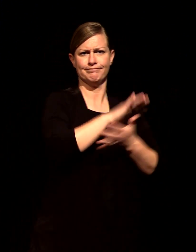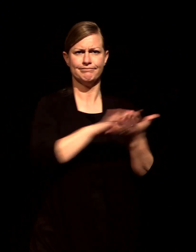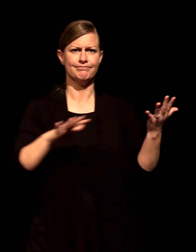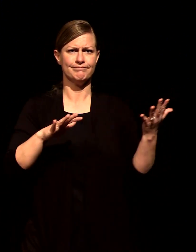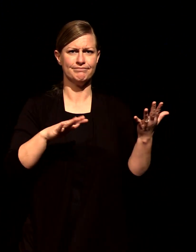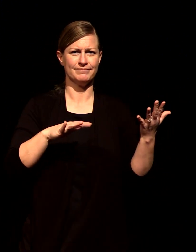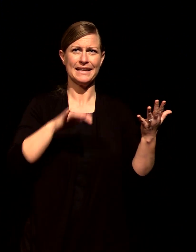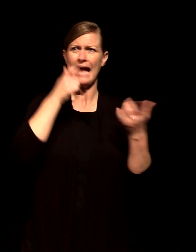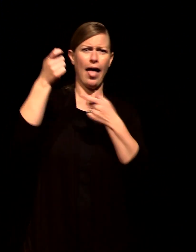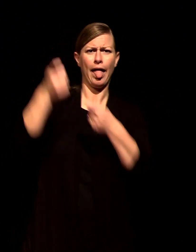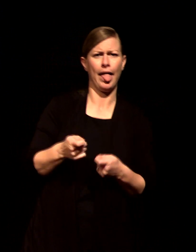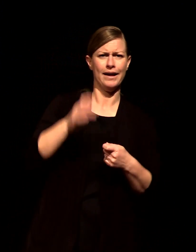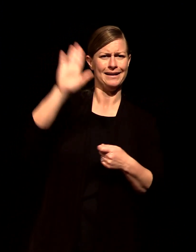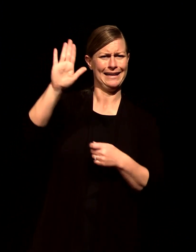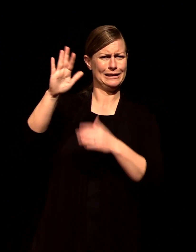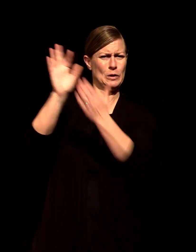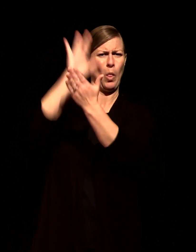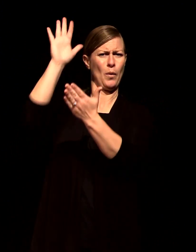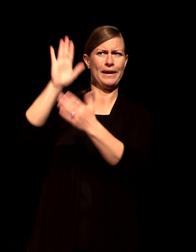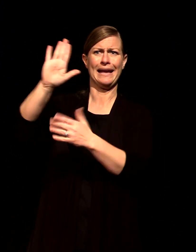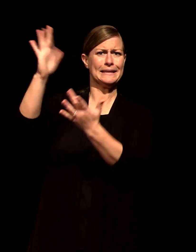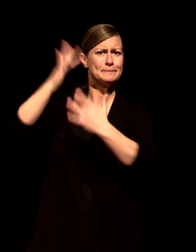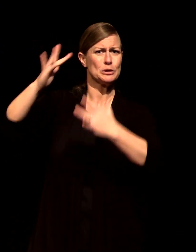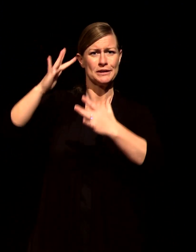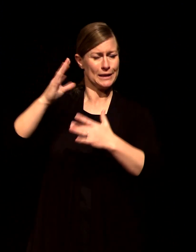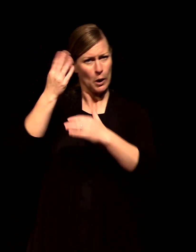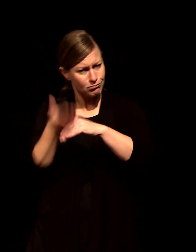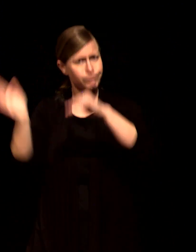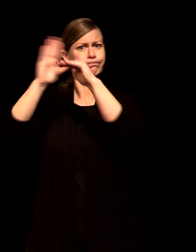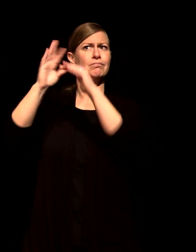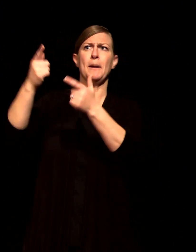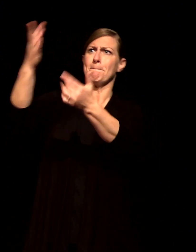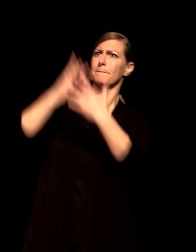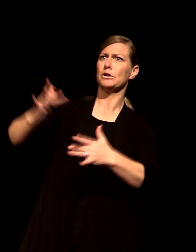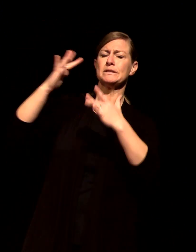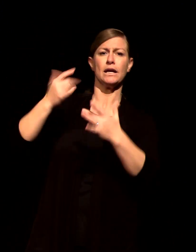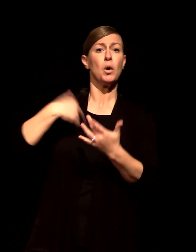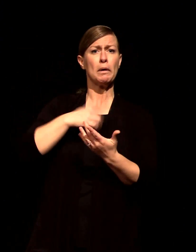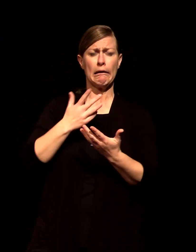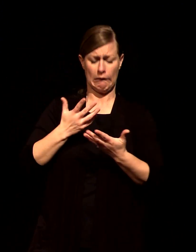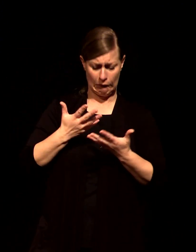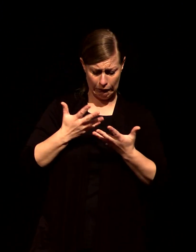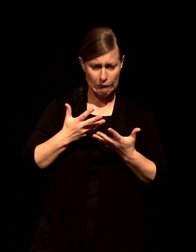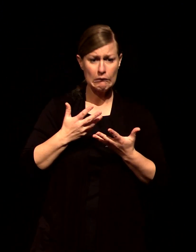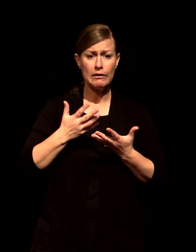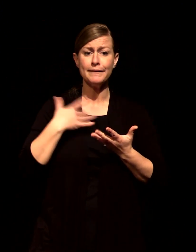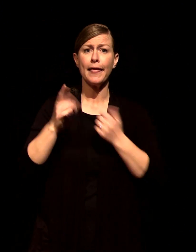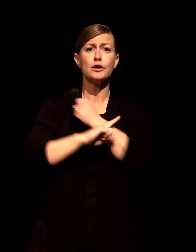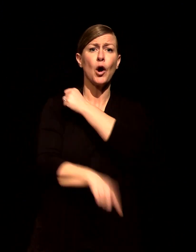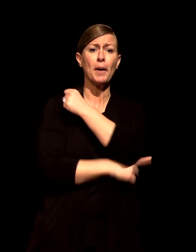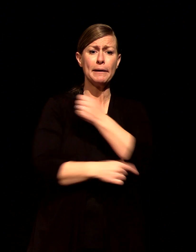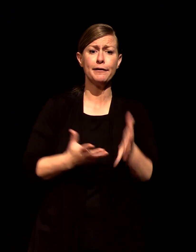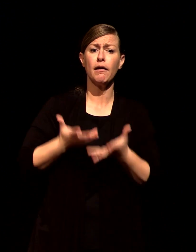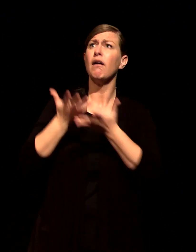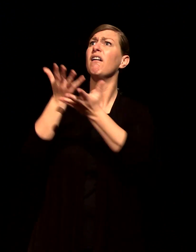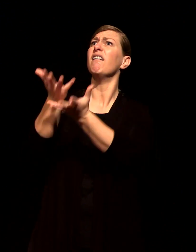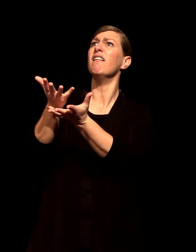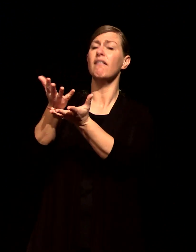bring our garbage and he gives us grace and forgiveness and healing and we're both better off the more I lay down